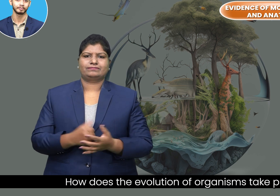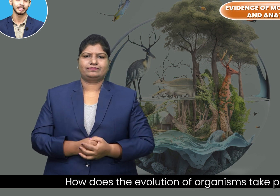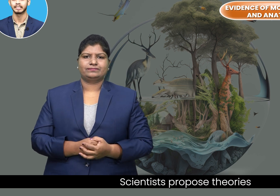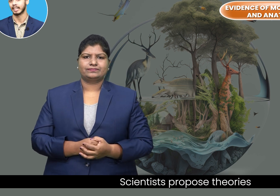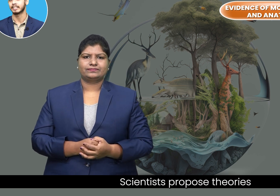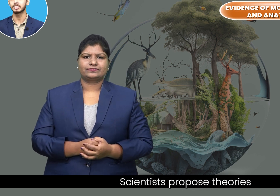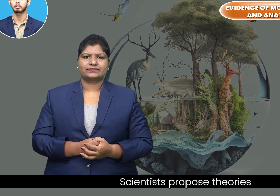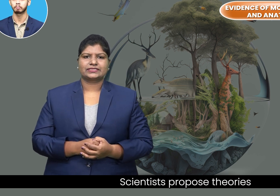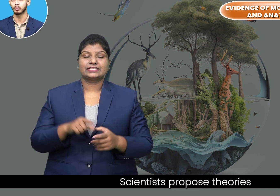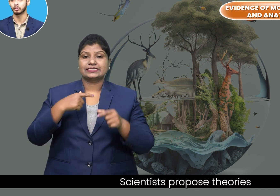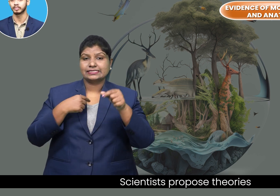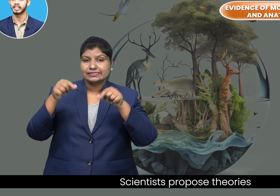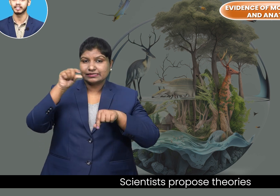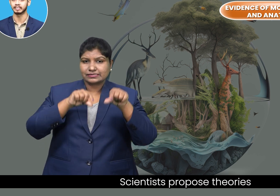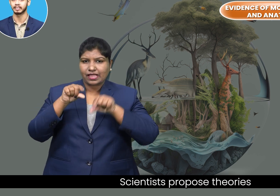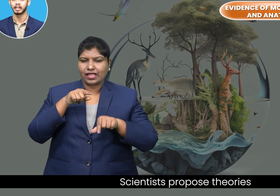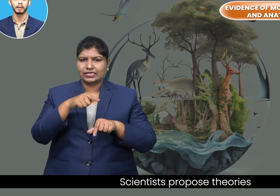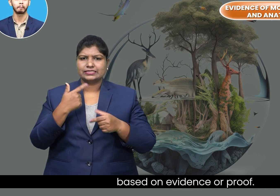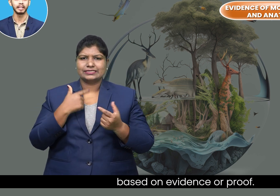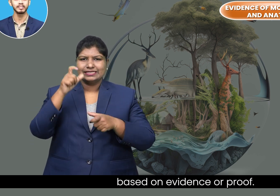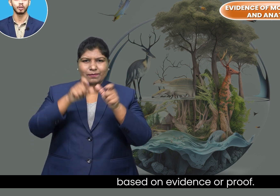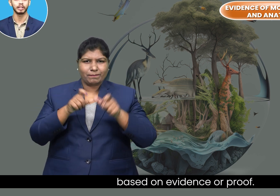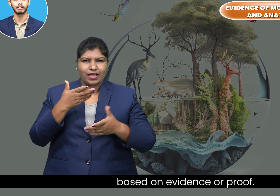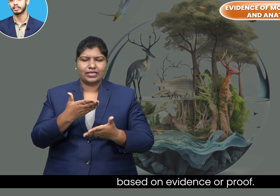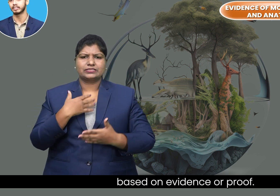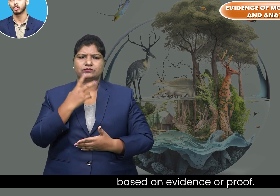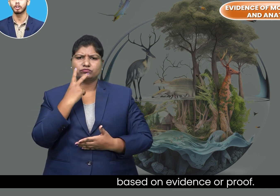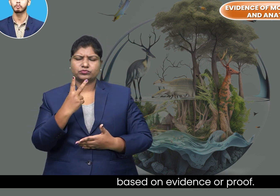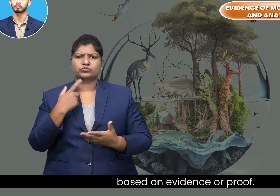Scientists propose theories based on evidence or proof.